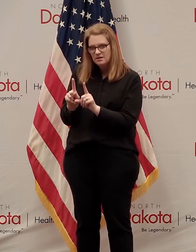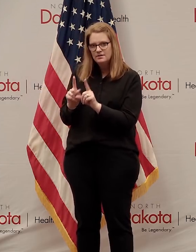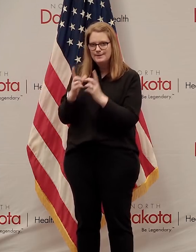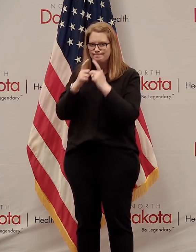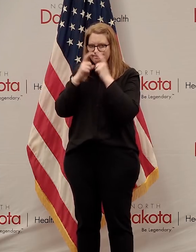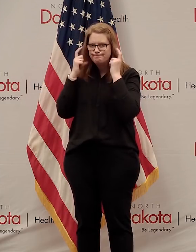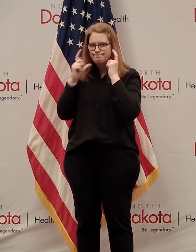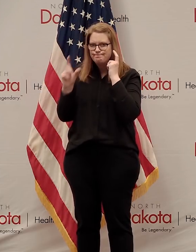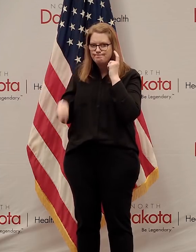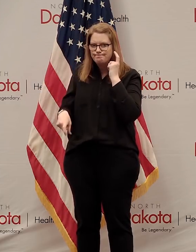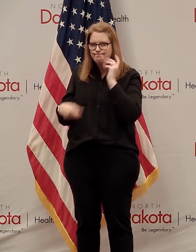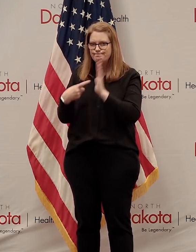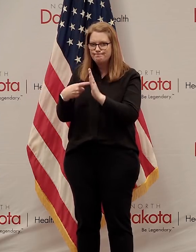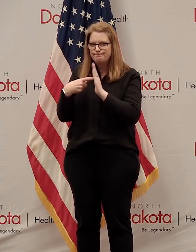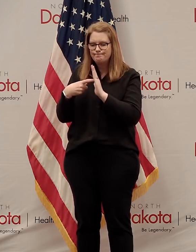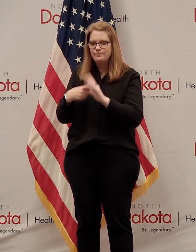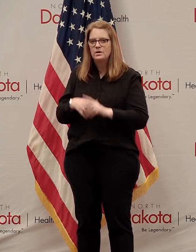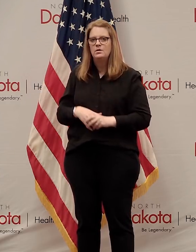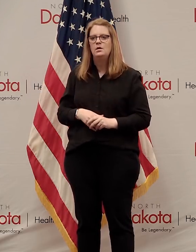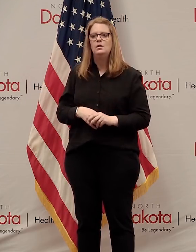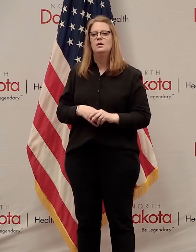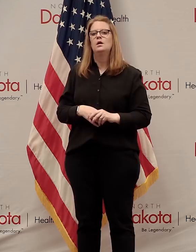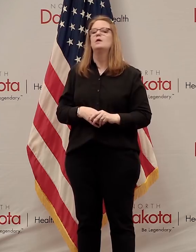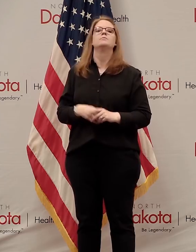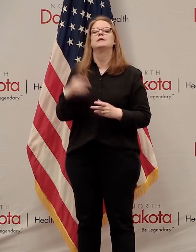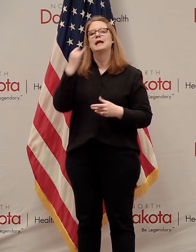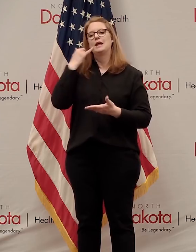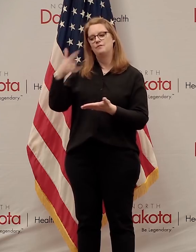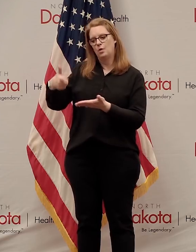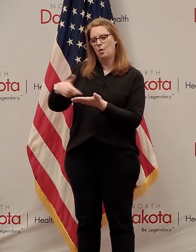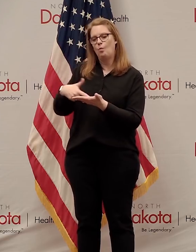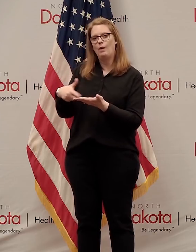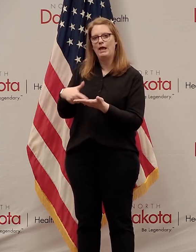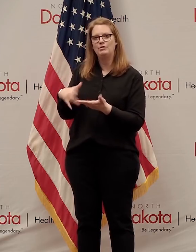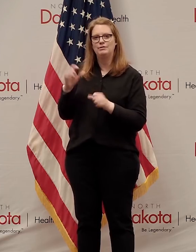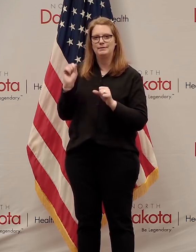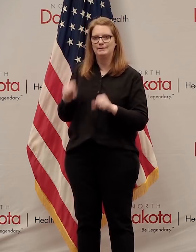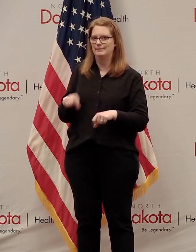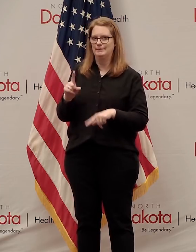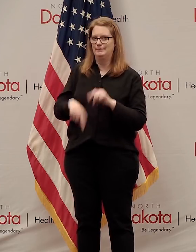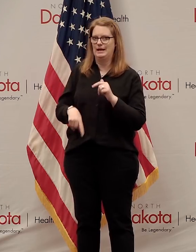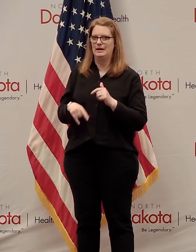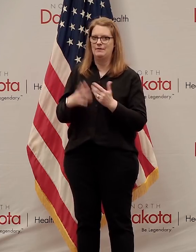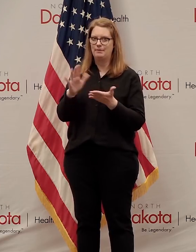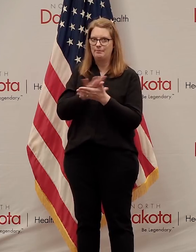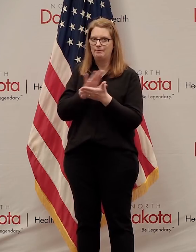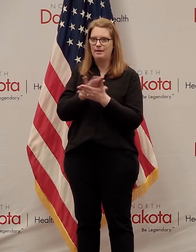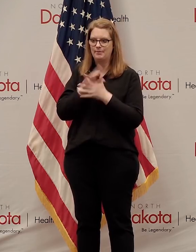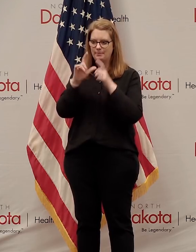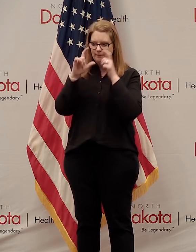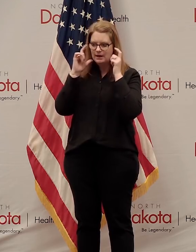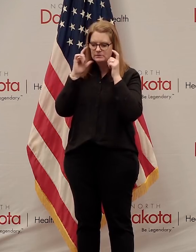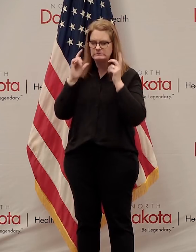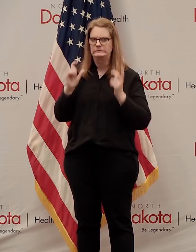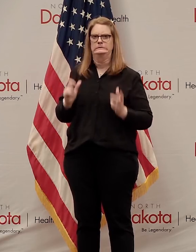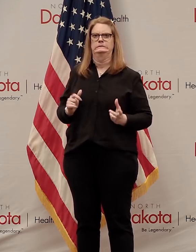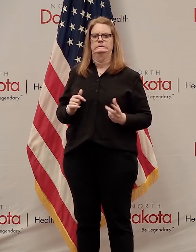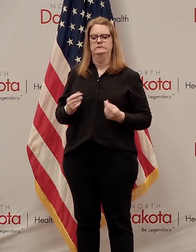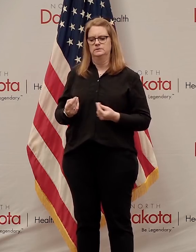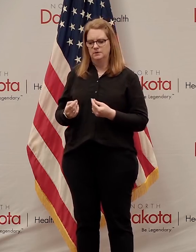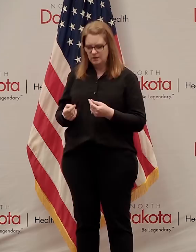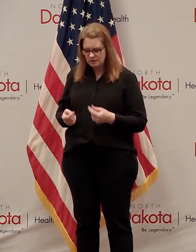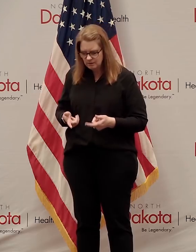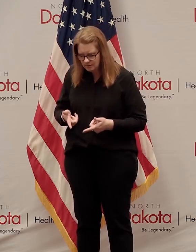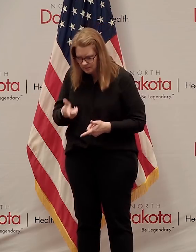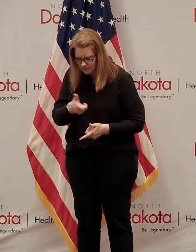And then the, you know, of course, if you're a welder, you can't wear a paper mask. That wouldn't be a good thing. You could catch on fire